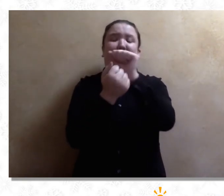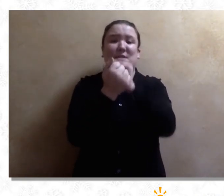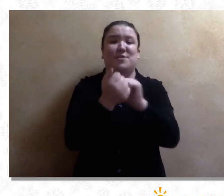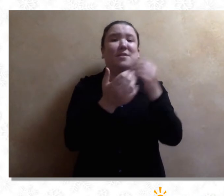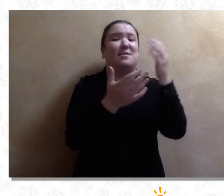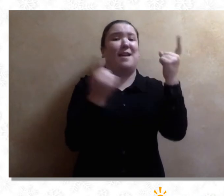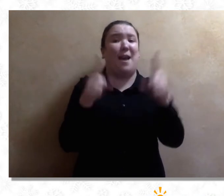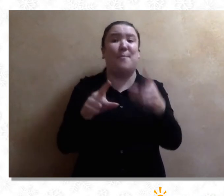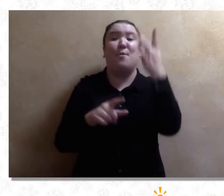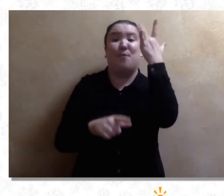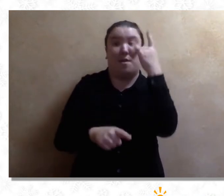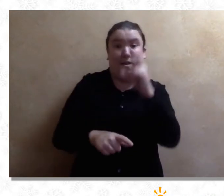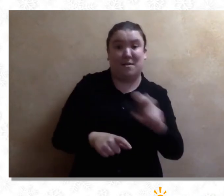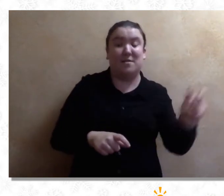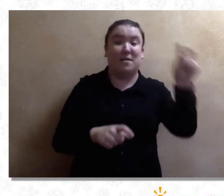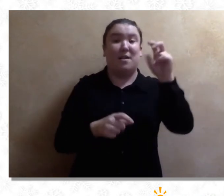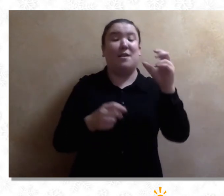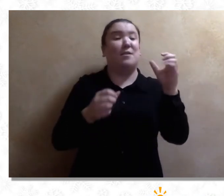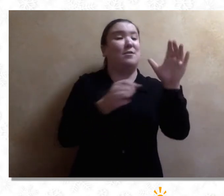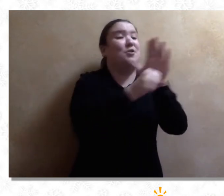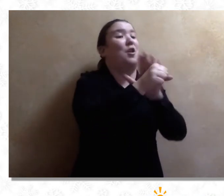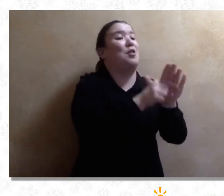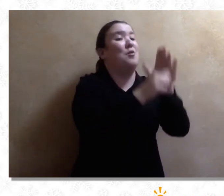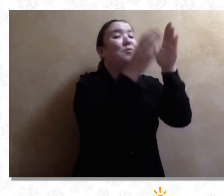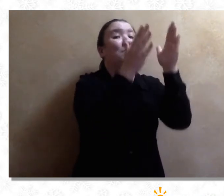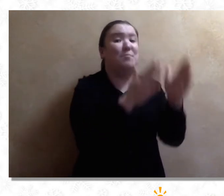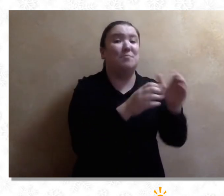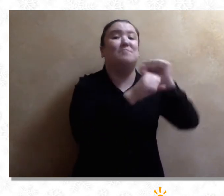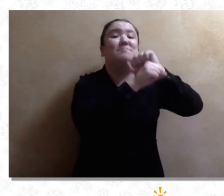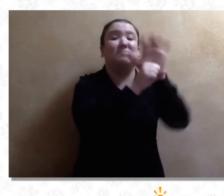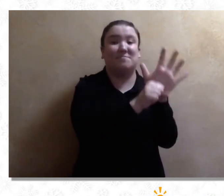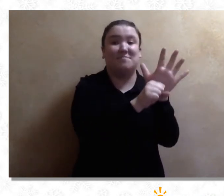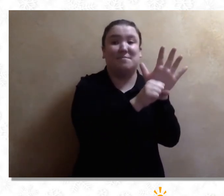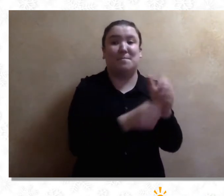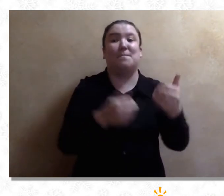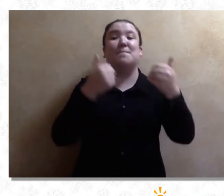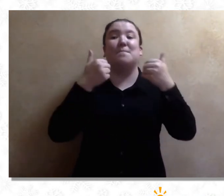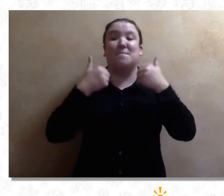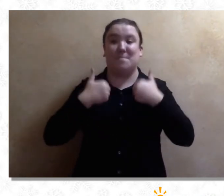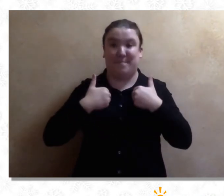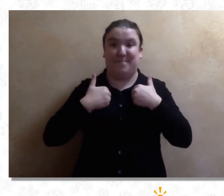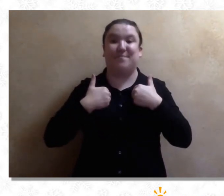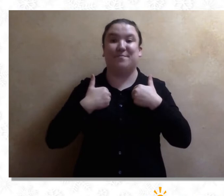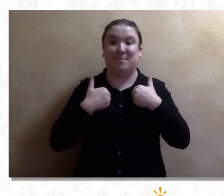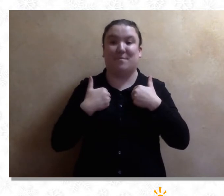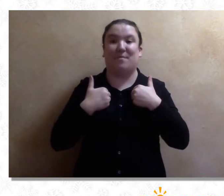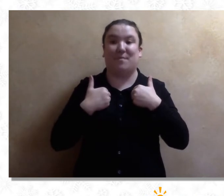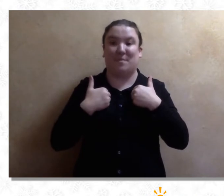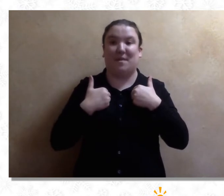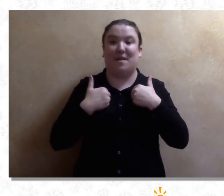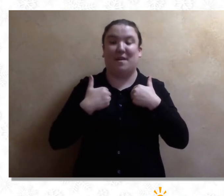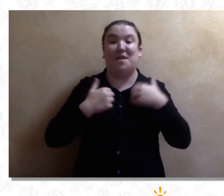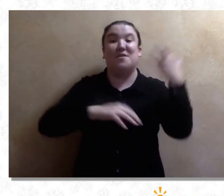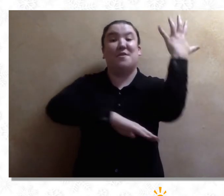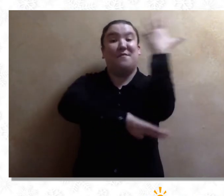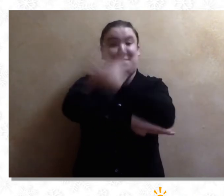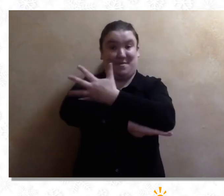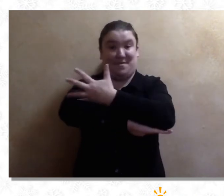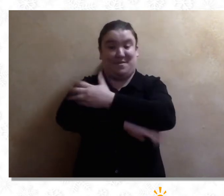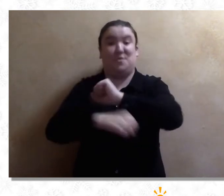hands, it's all from travel, there's a case in the county on TV. On the fifth day